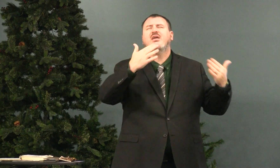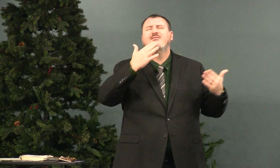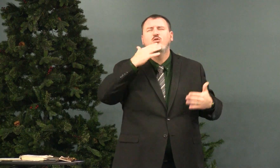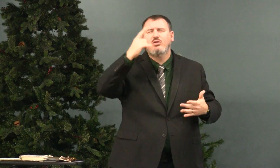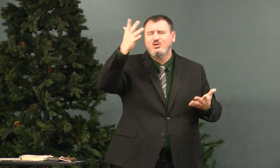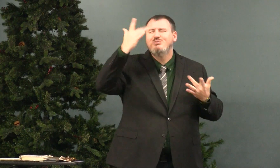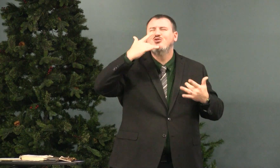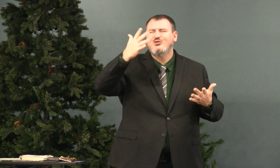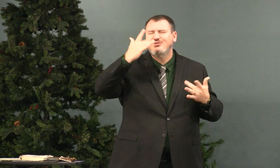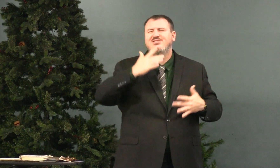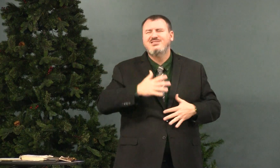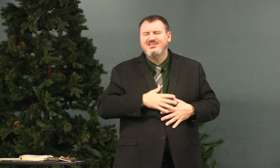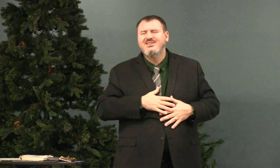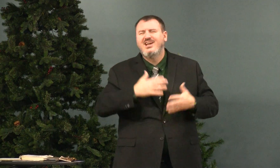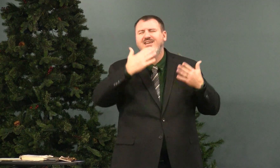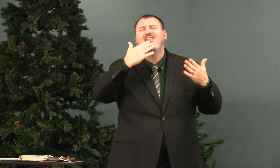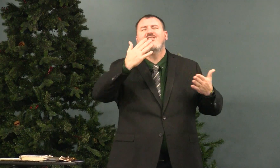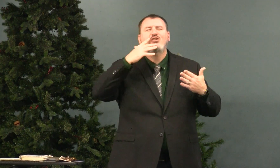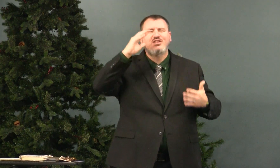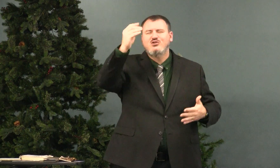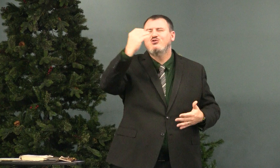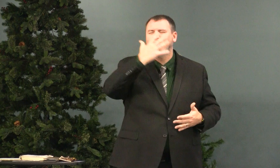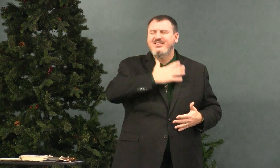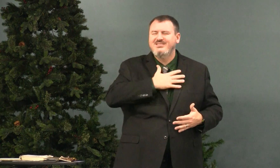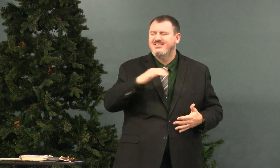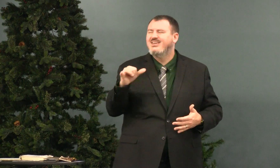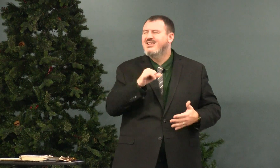And I thank you for having mercy on me,